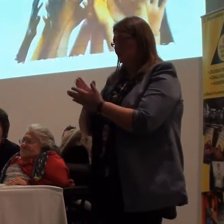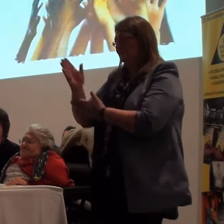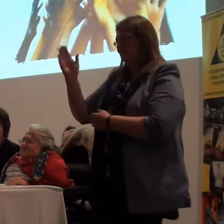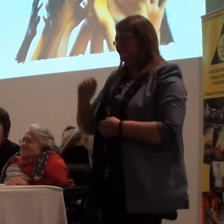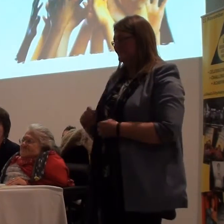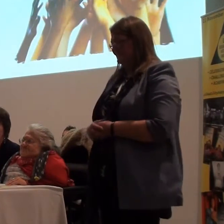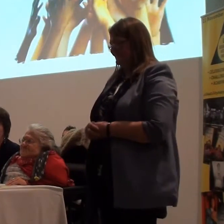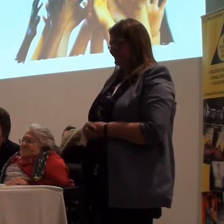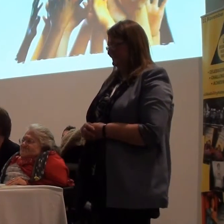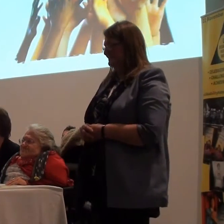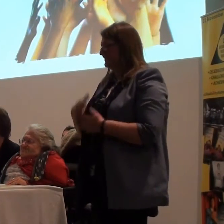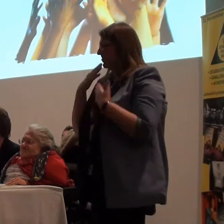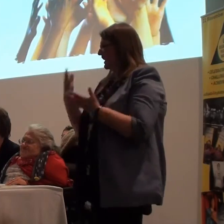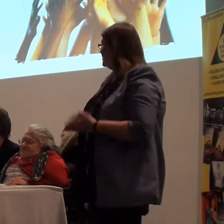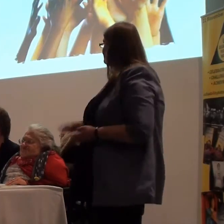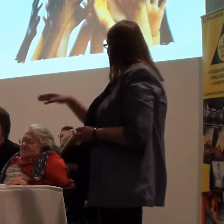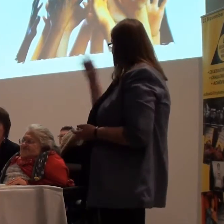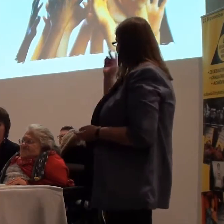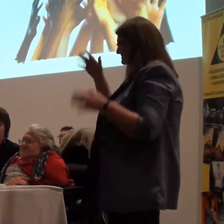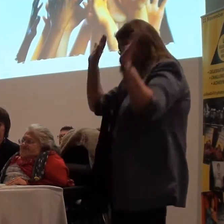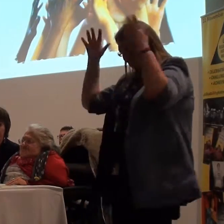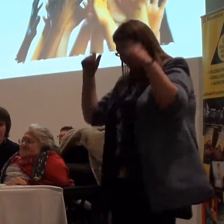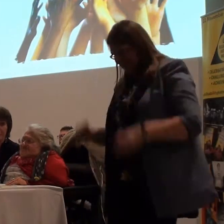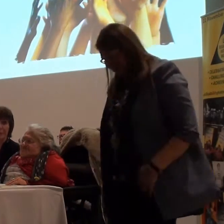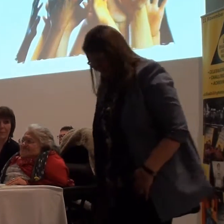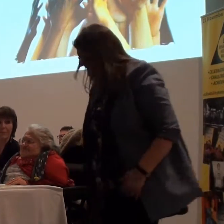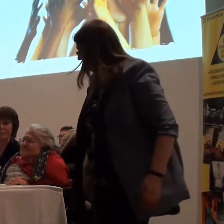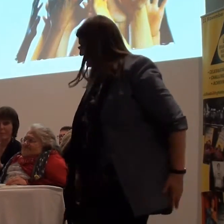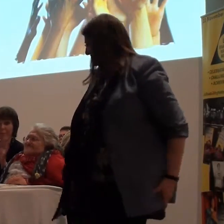and we're still campaigning and carrying that on thank you very much